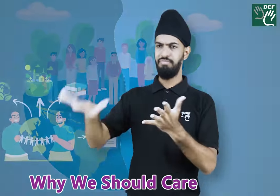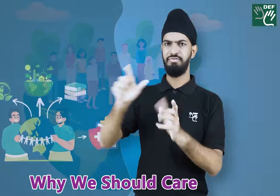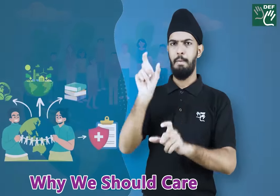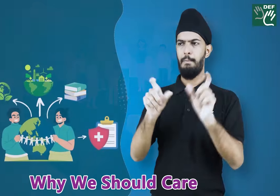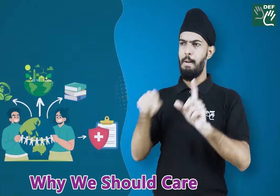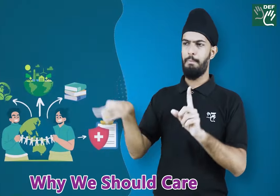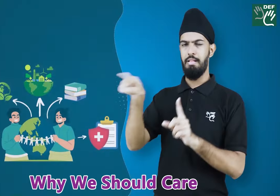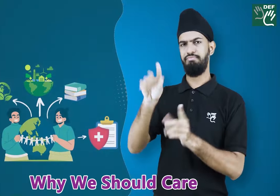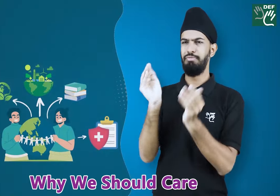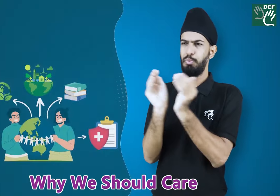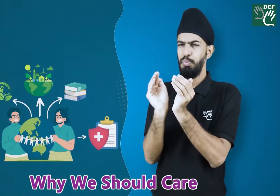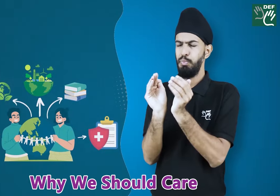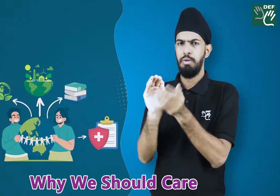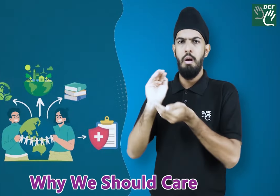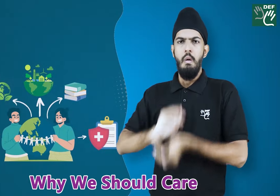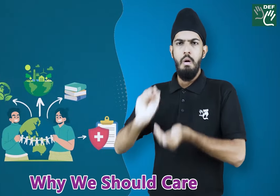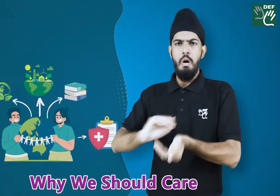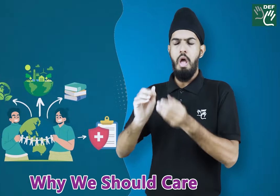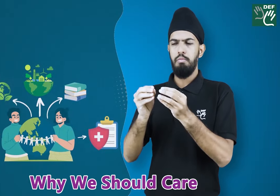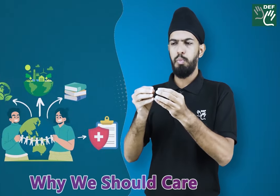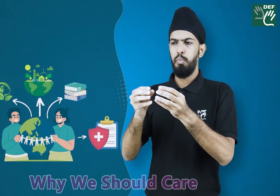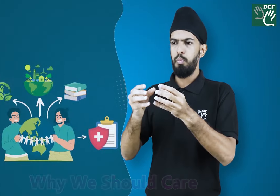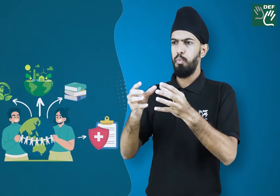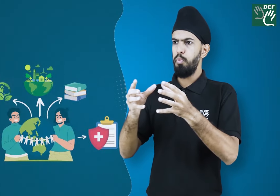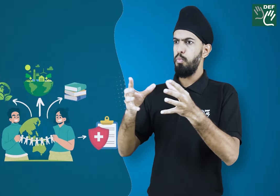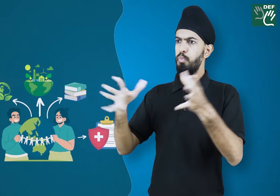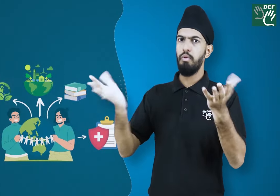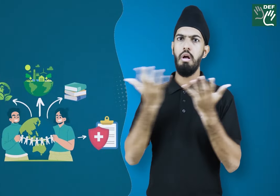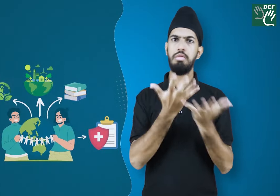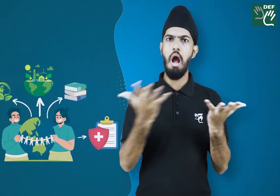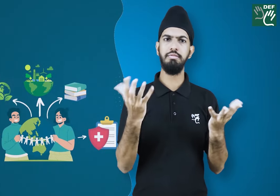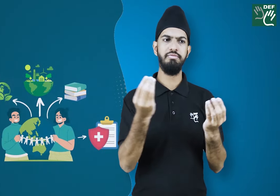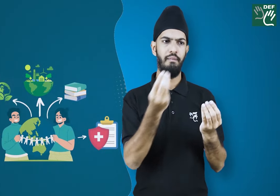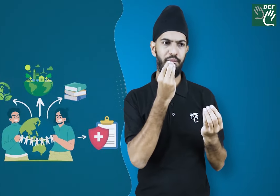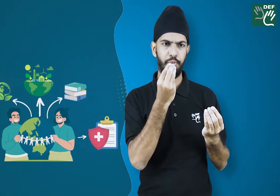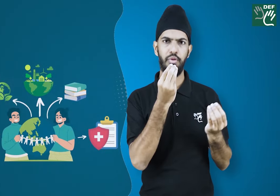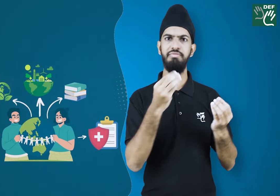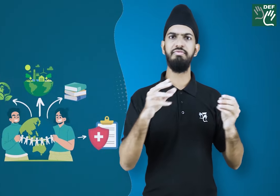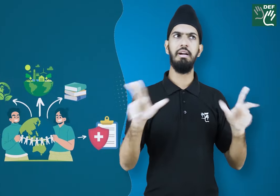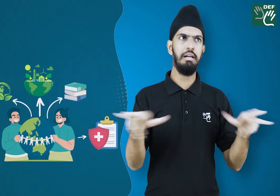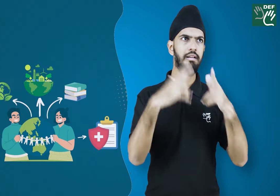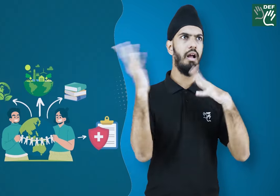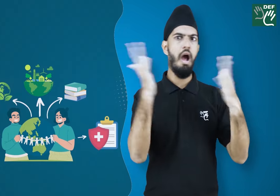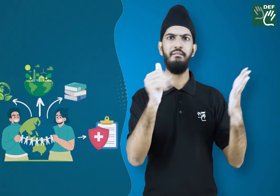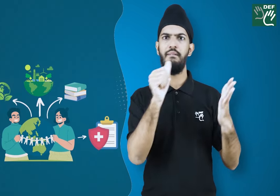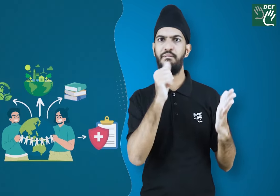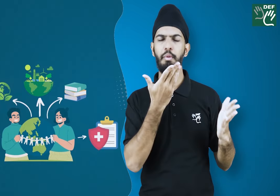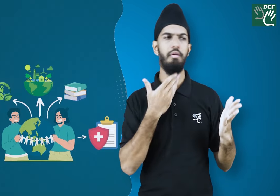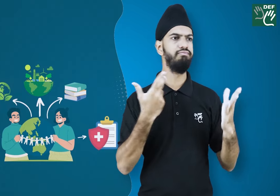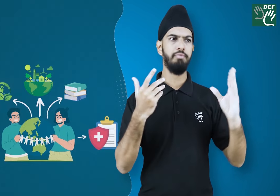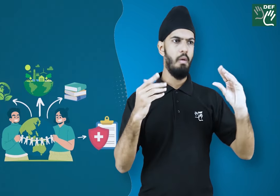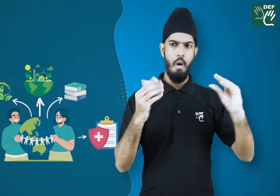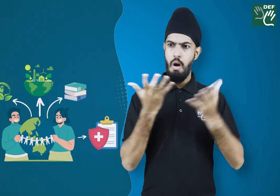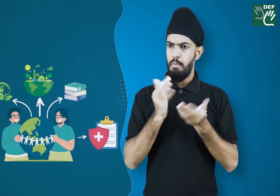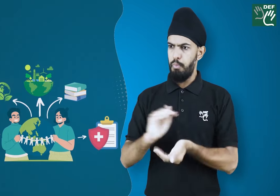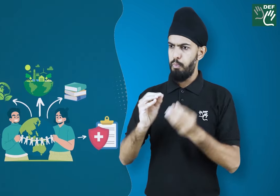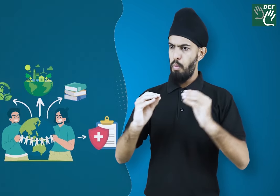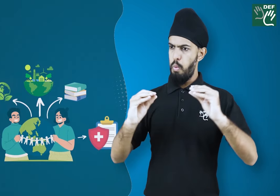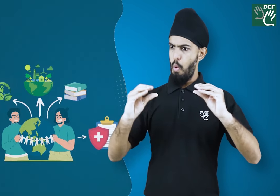More people mean we need more food and energy and trying to meet these needs is causing climate change,